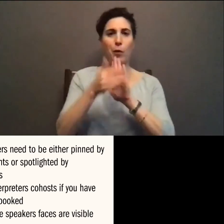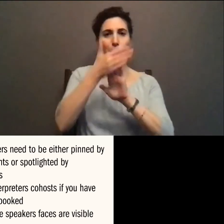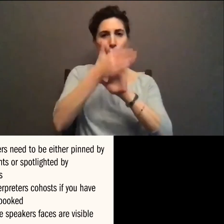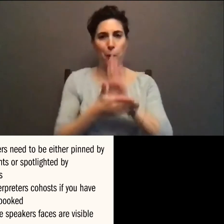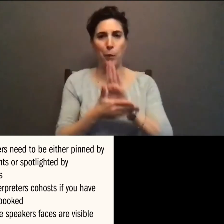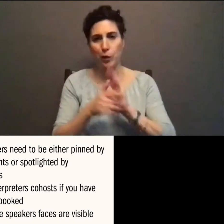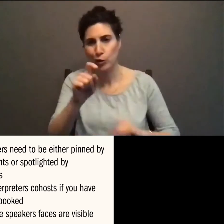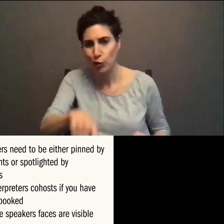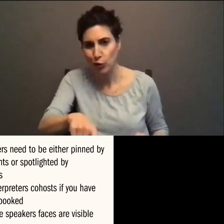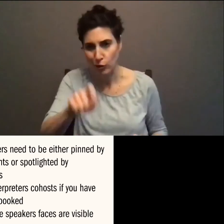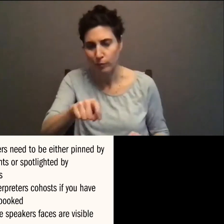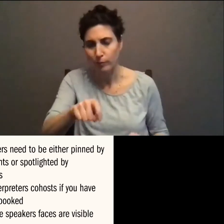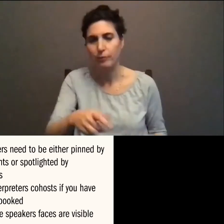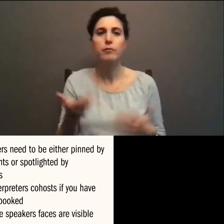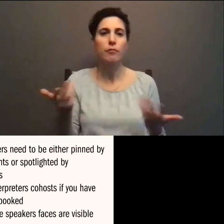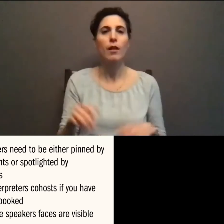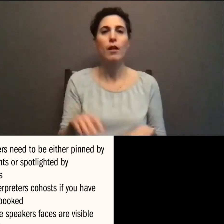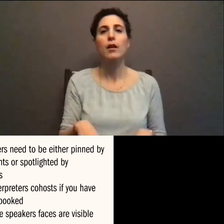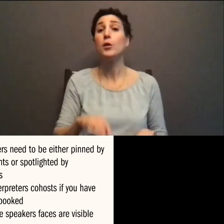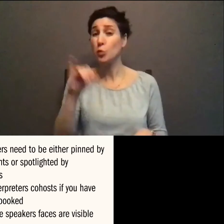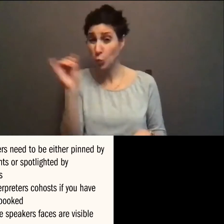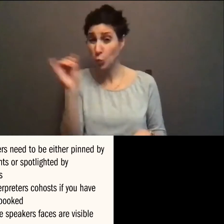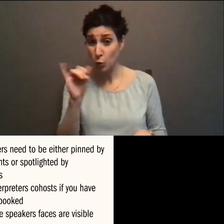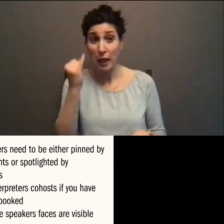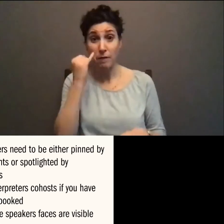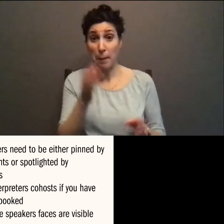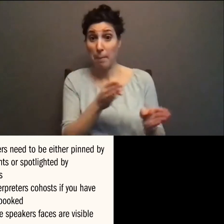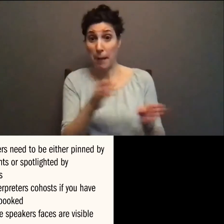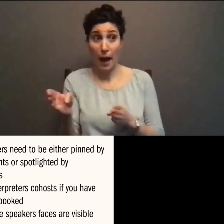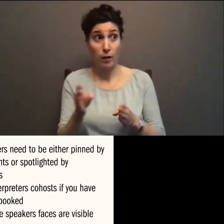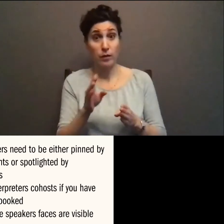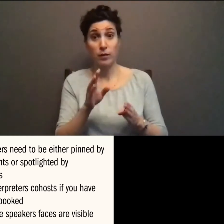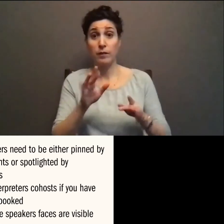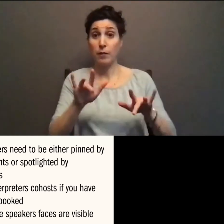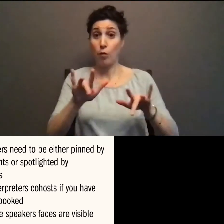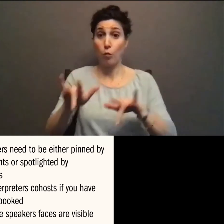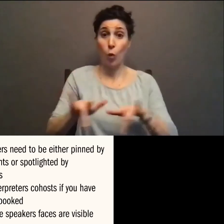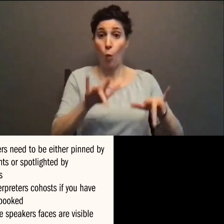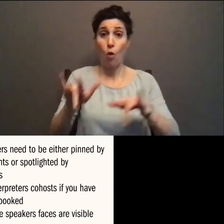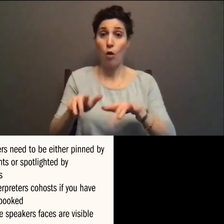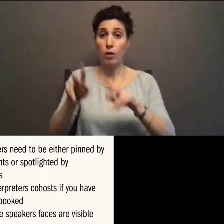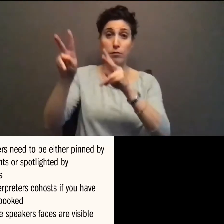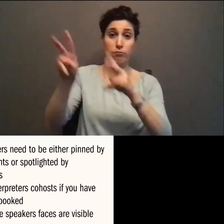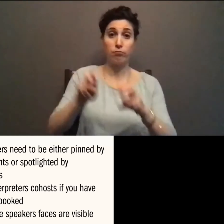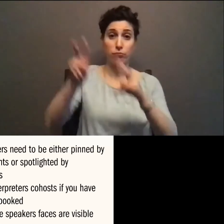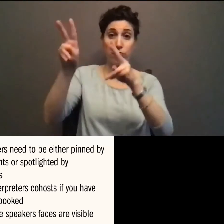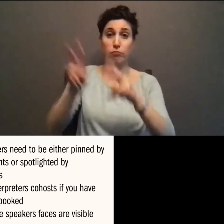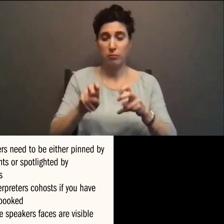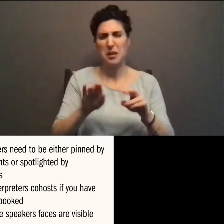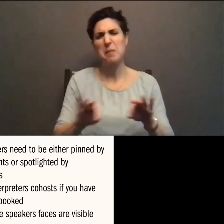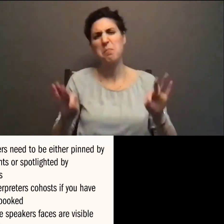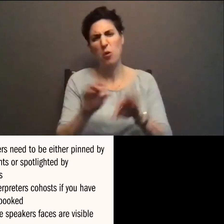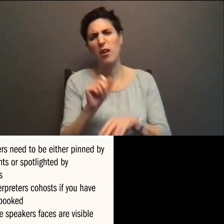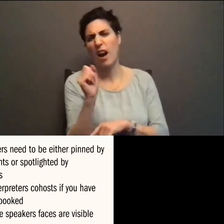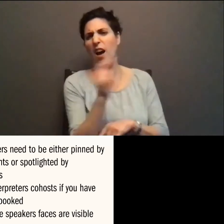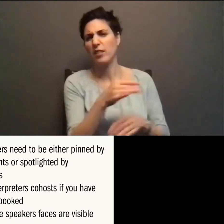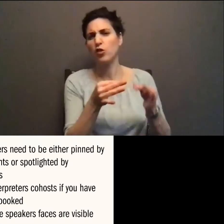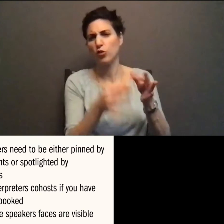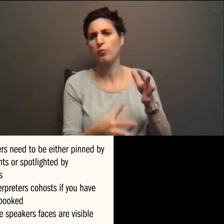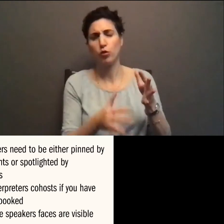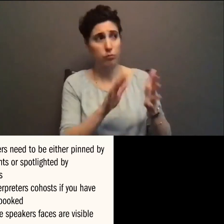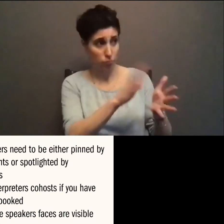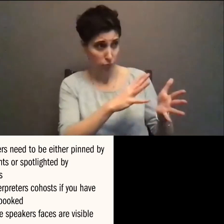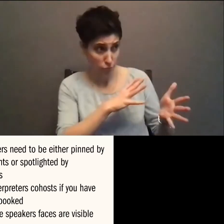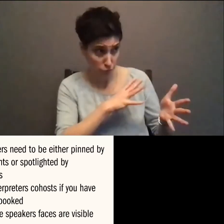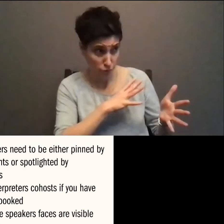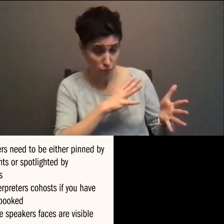get explicit consent for recording. I mean, this is like a general good thing across the board for anybody